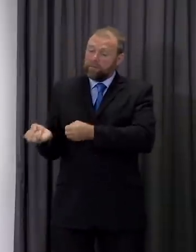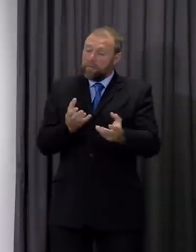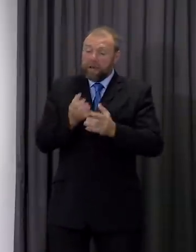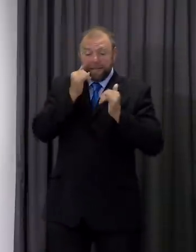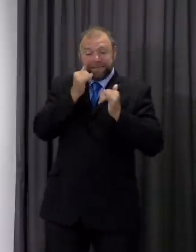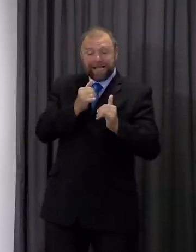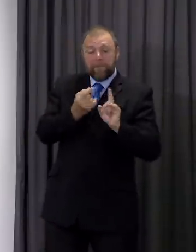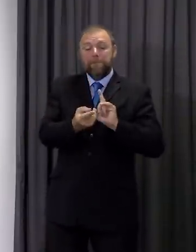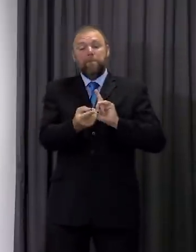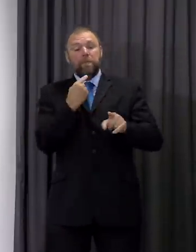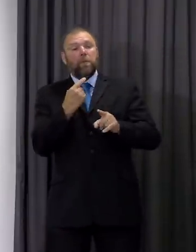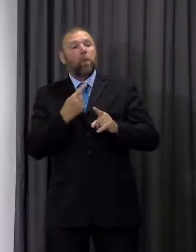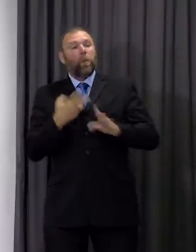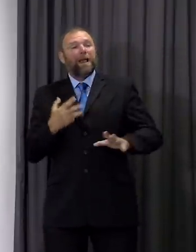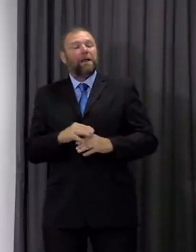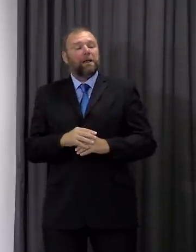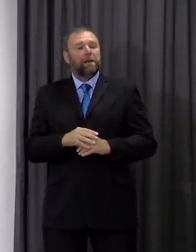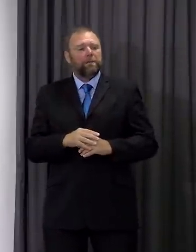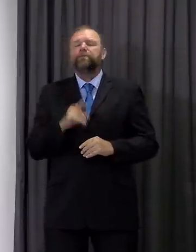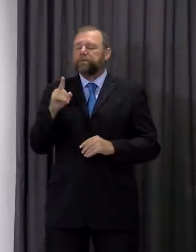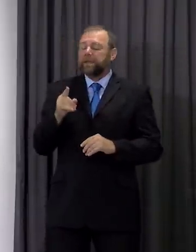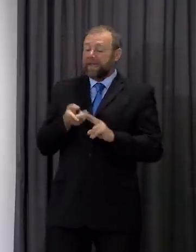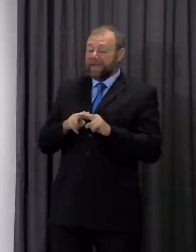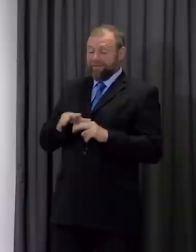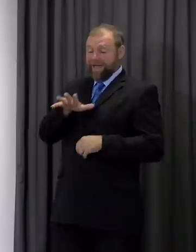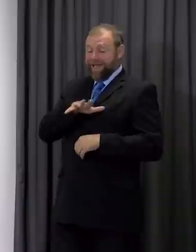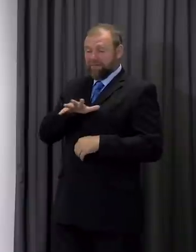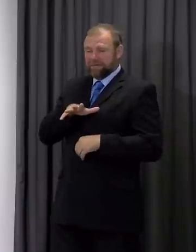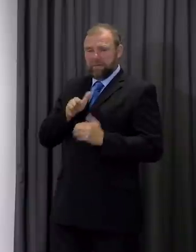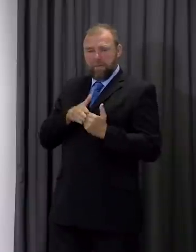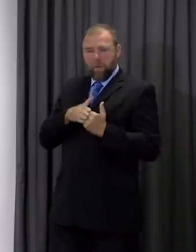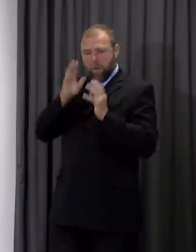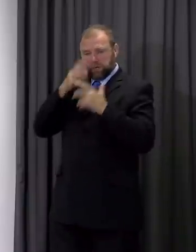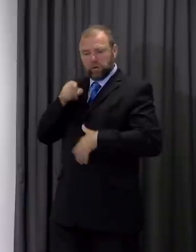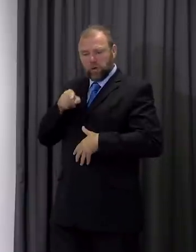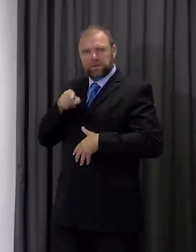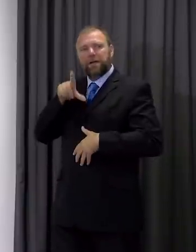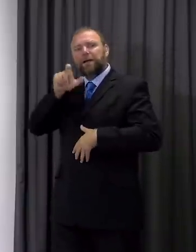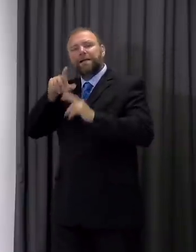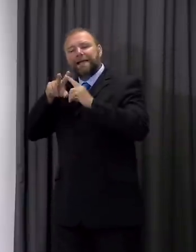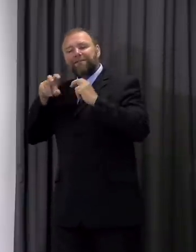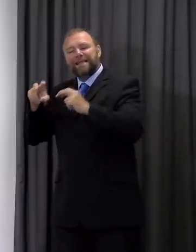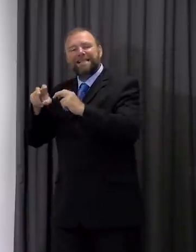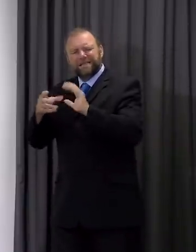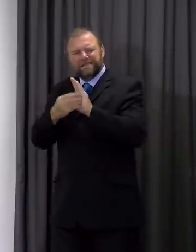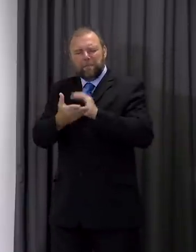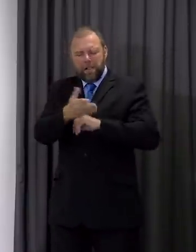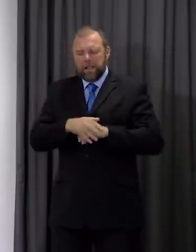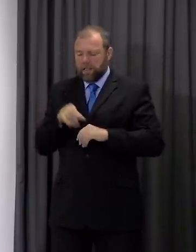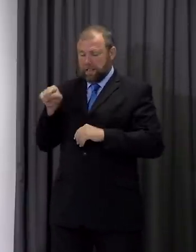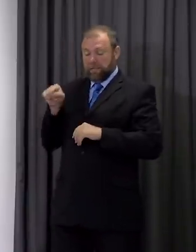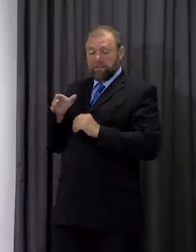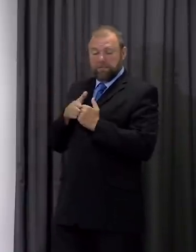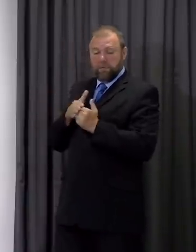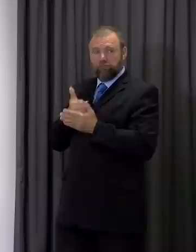changing that, though, is in our heightened areas of concern. We've already moved to more regular testing in Caerphilly, understandably. We're already moving to